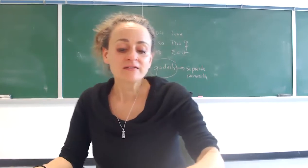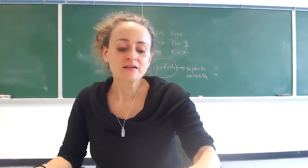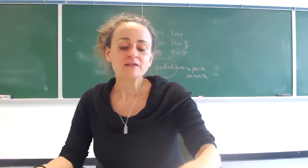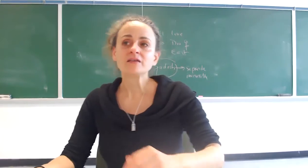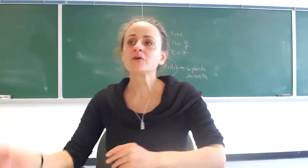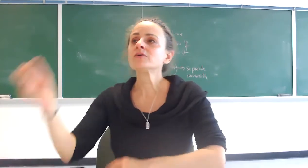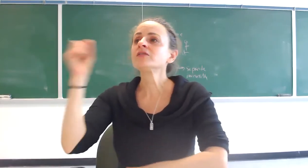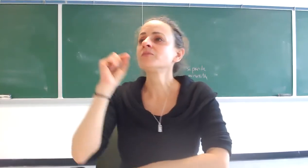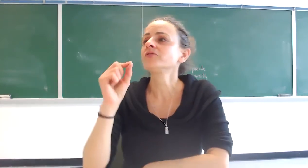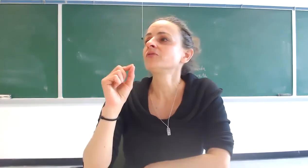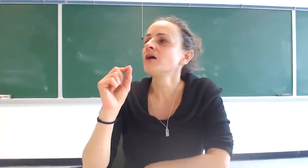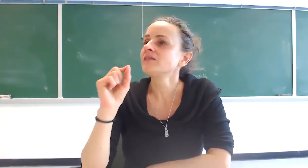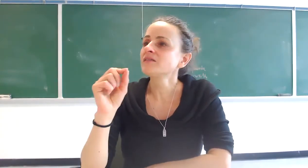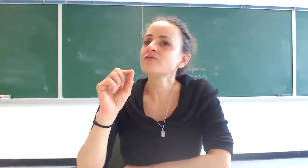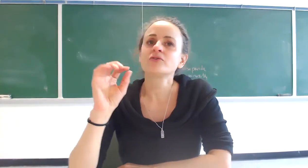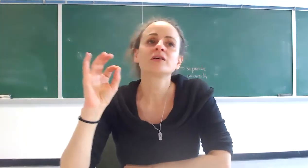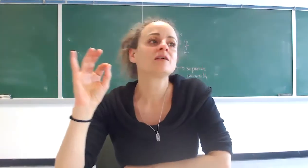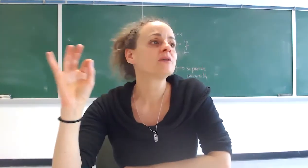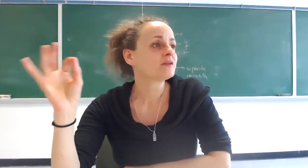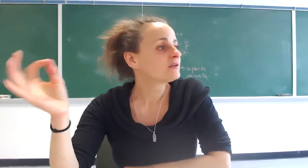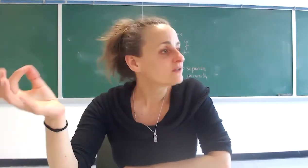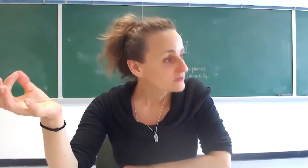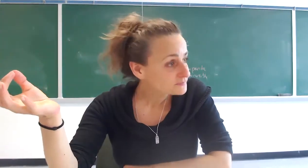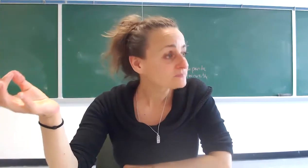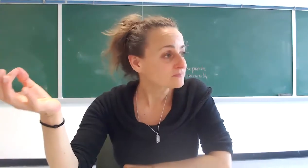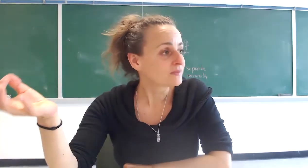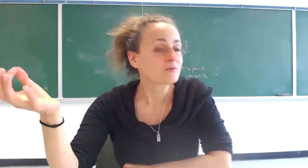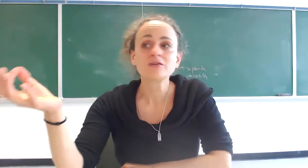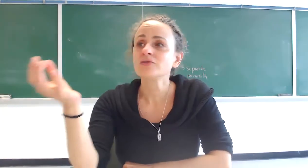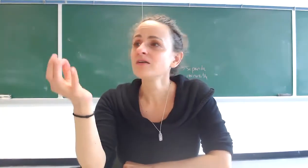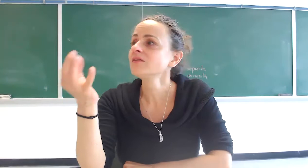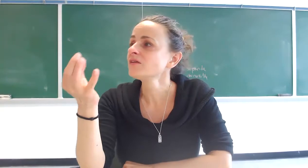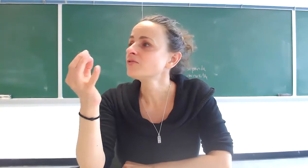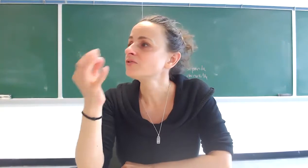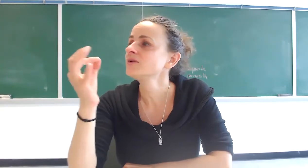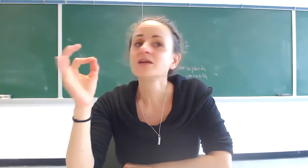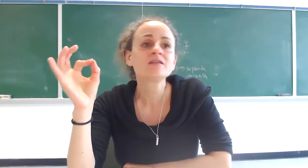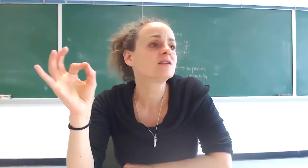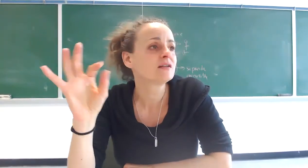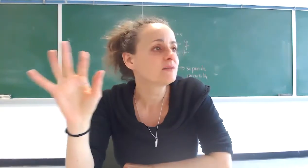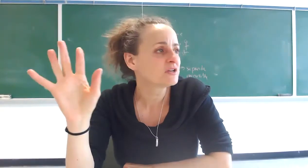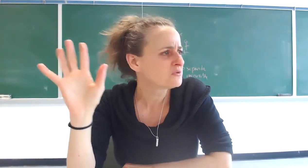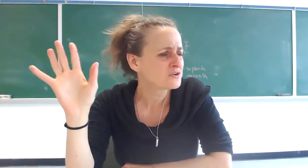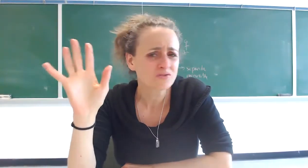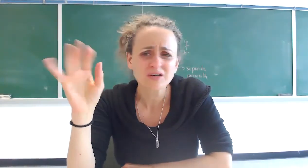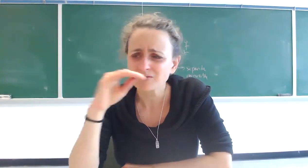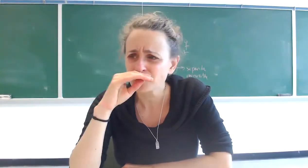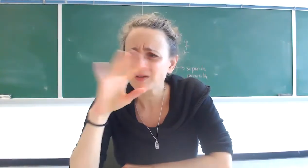that he says only the person who has suffered can be a healer right if you haven't suffered you cannot heal anybody who are you trying to be